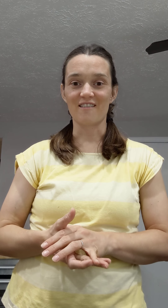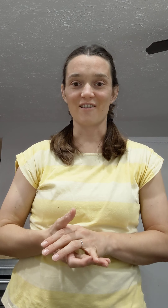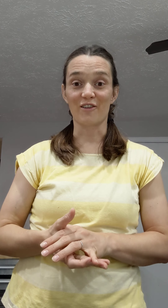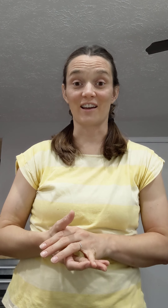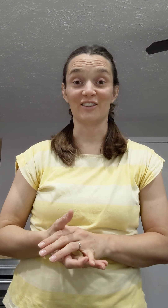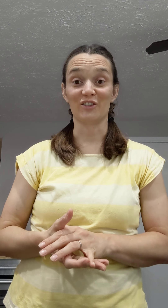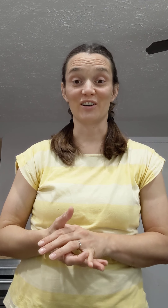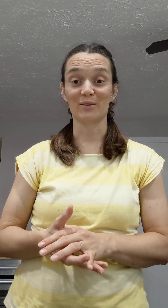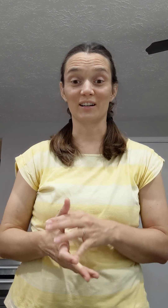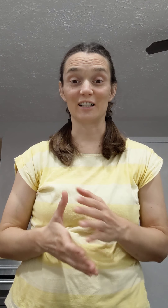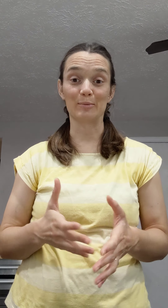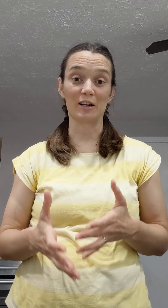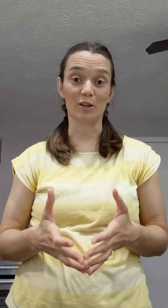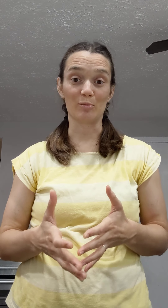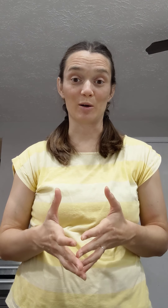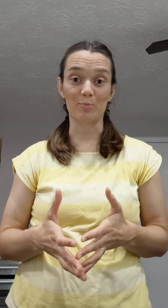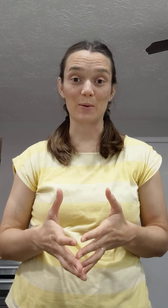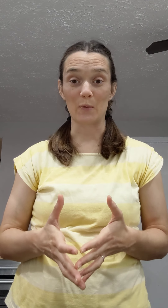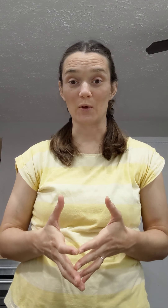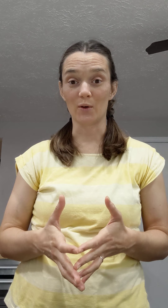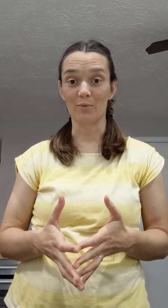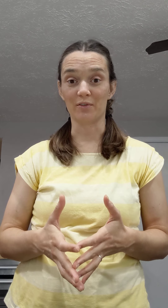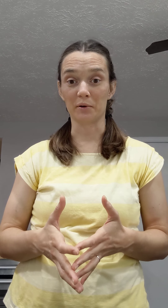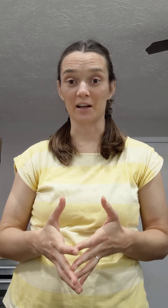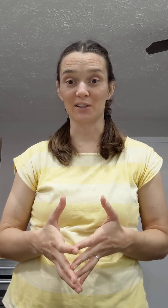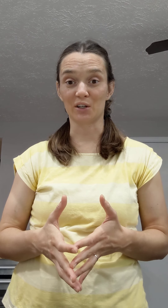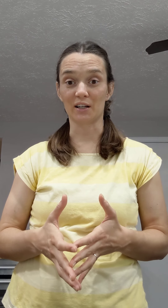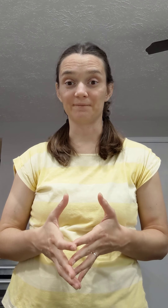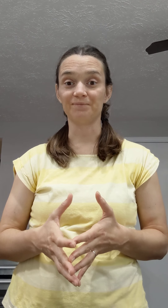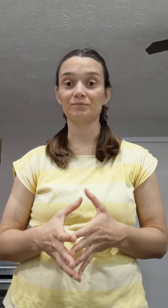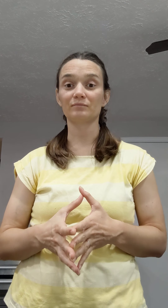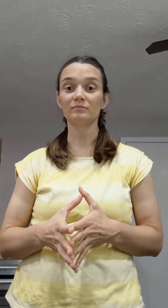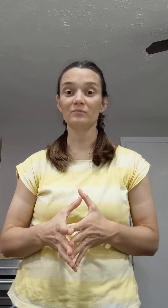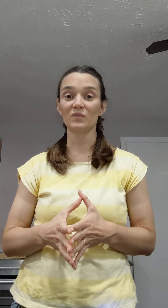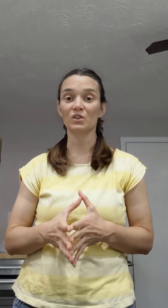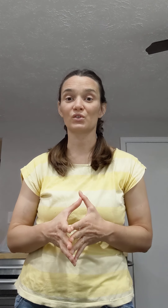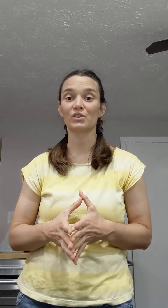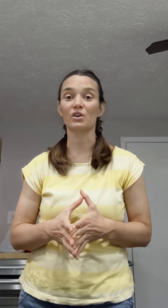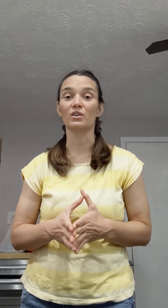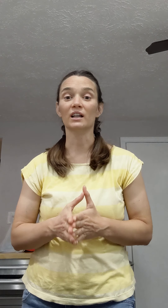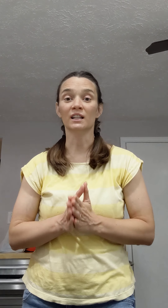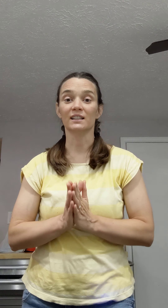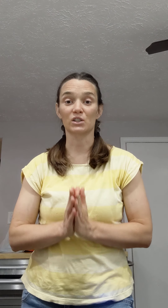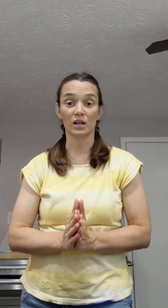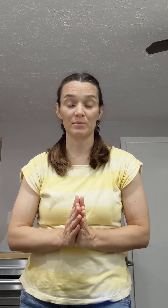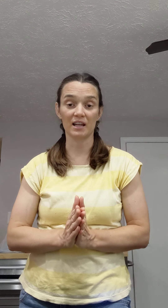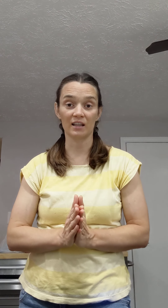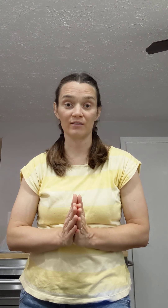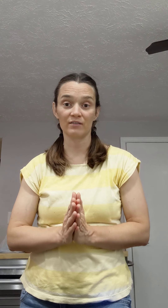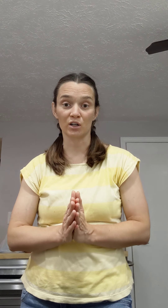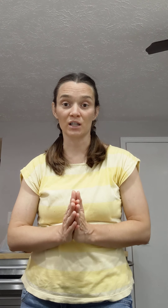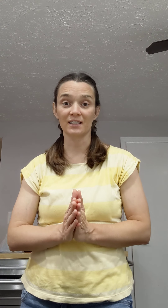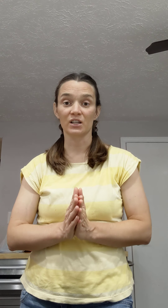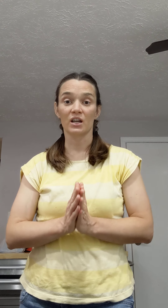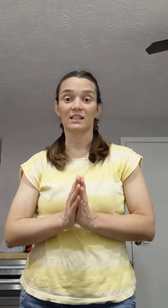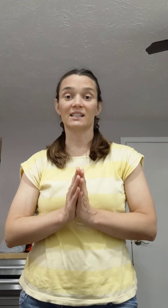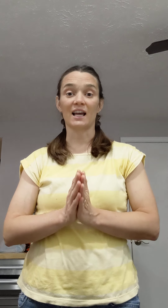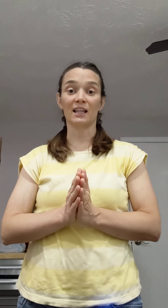Okay so I just wanted to explain a little about people before we got started. So let's start at the beginning of the verse. Silent